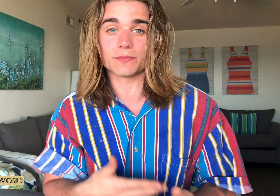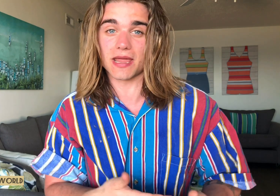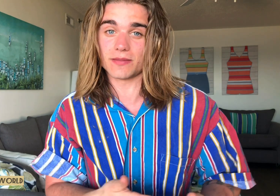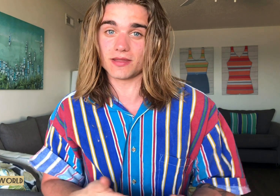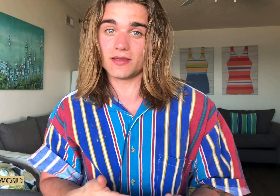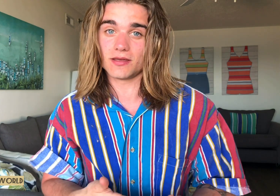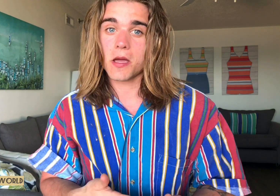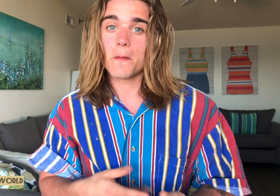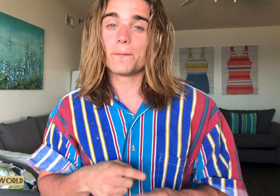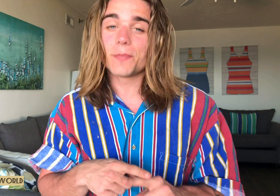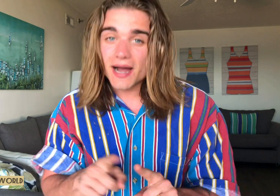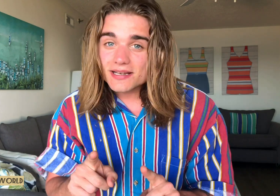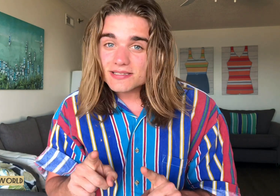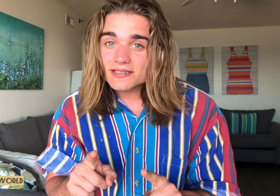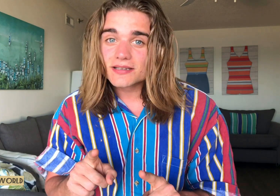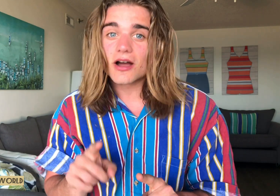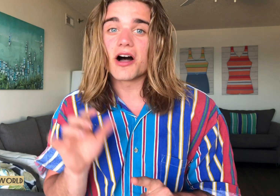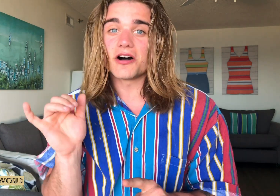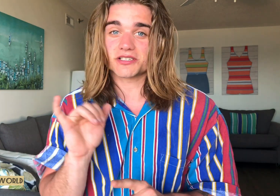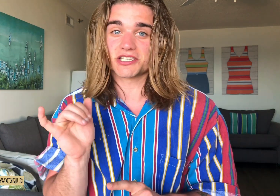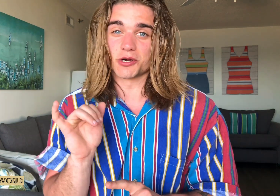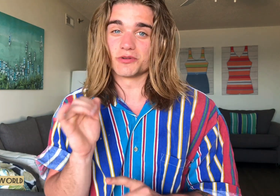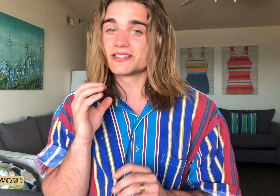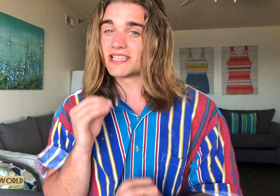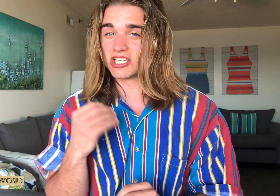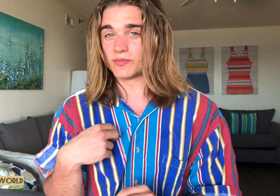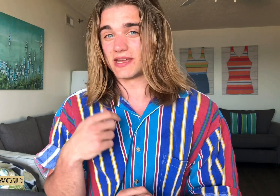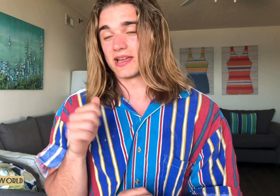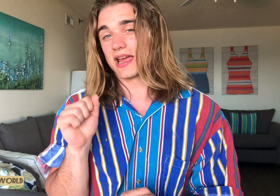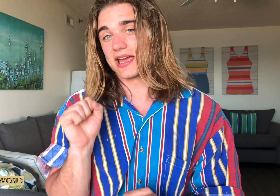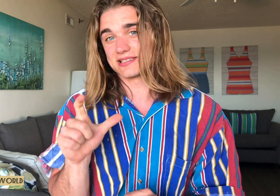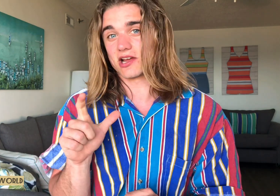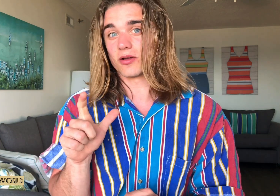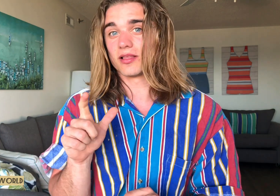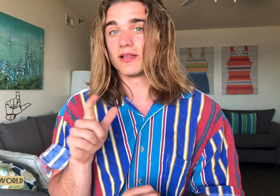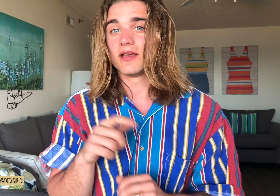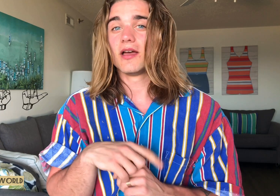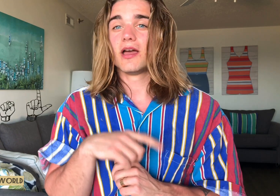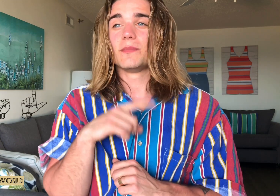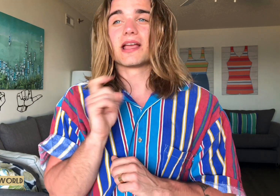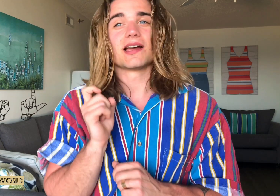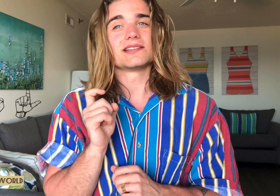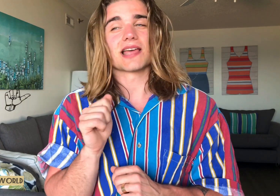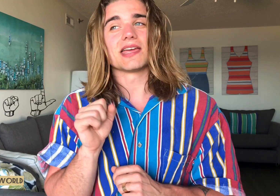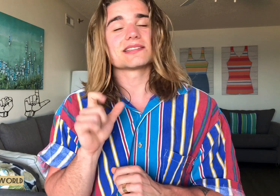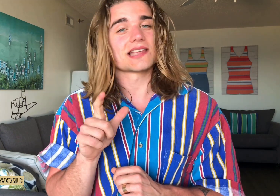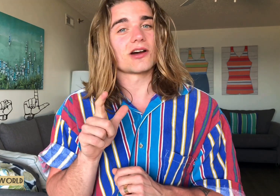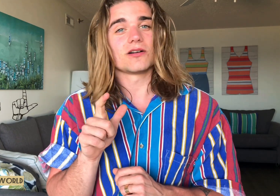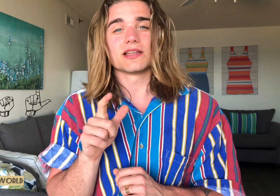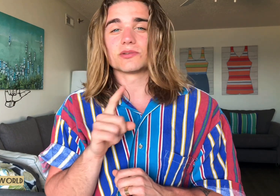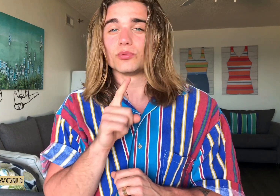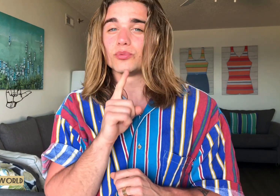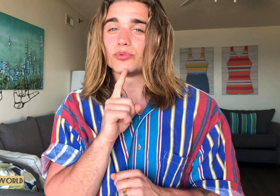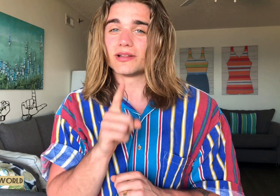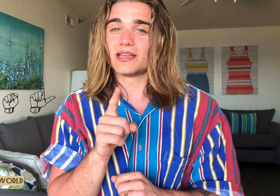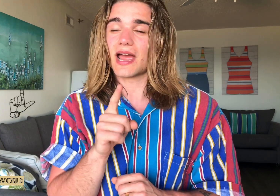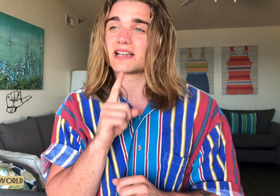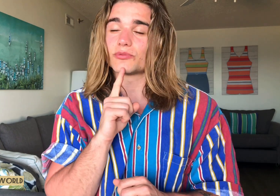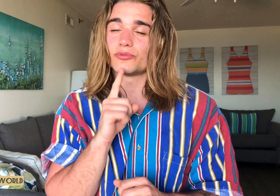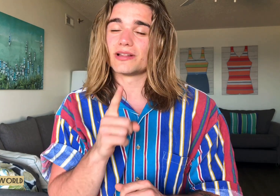baby, but also teach me ASL. Because ASL, it really has a really